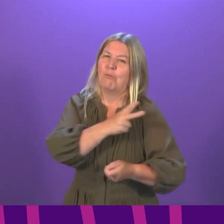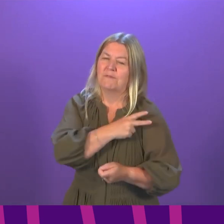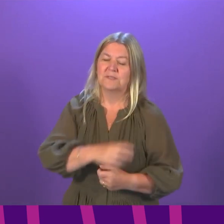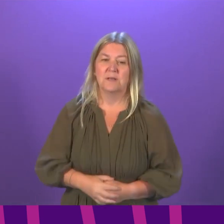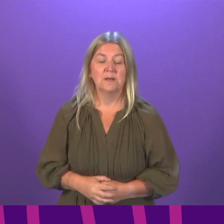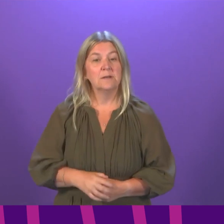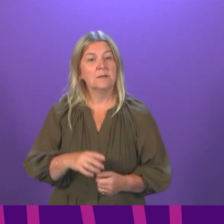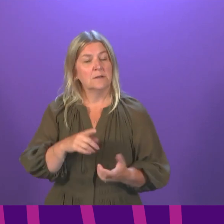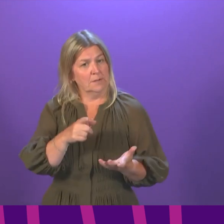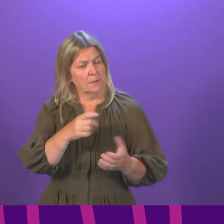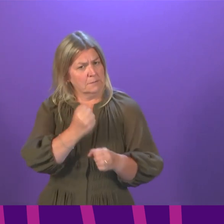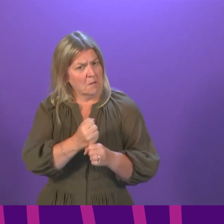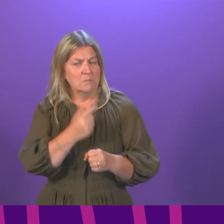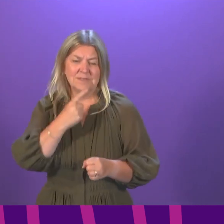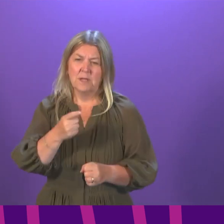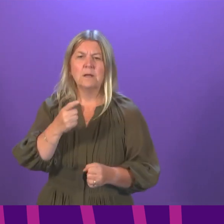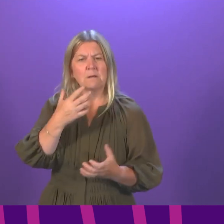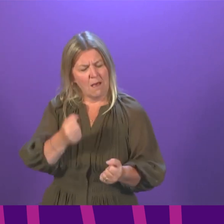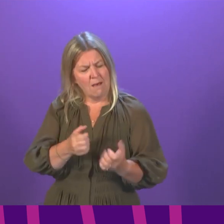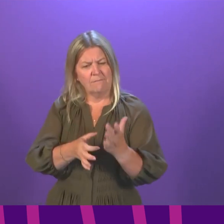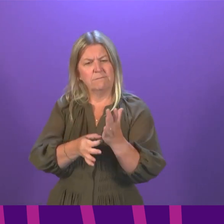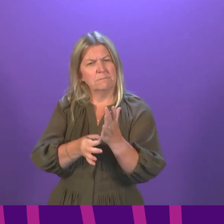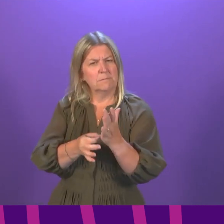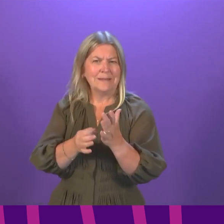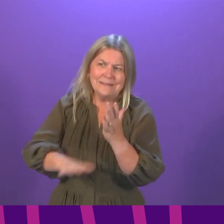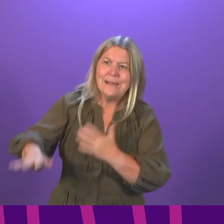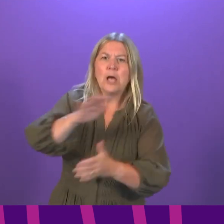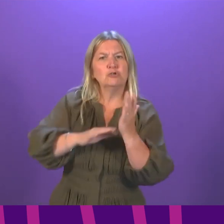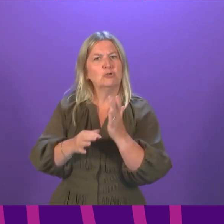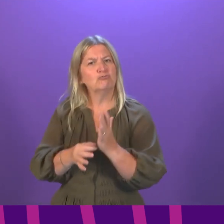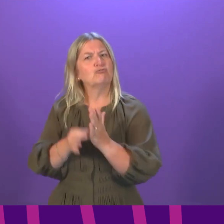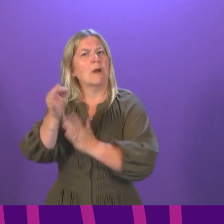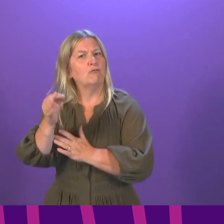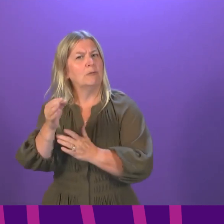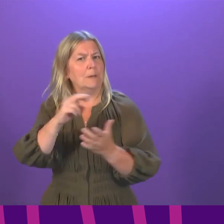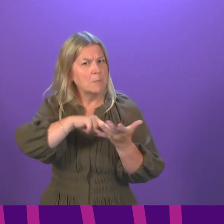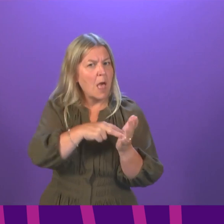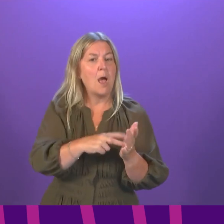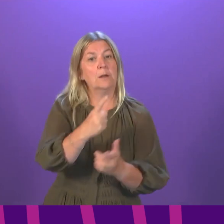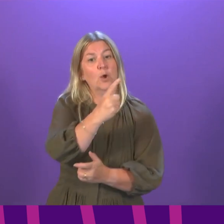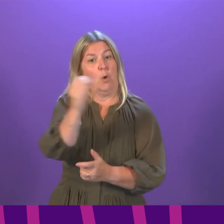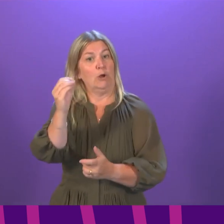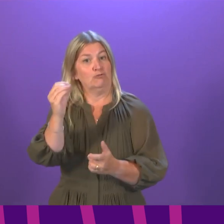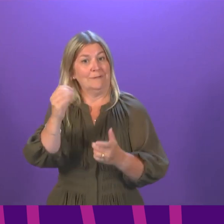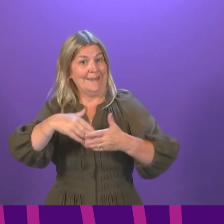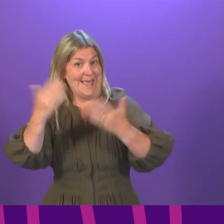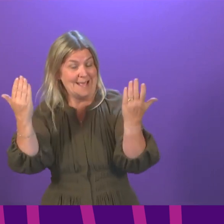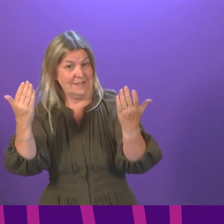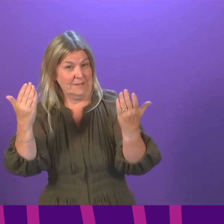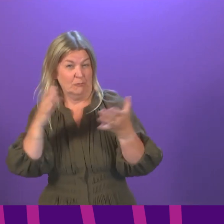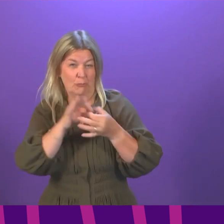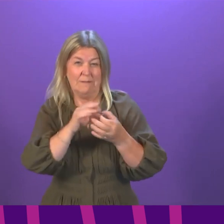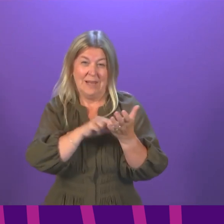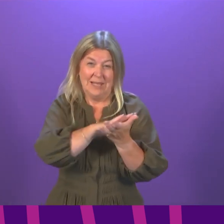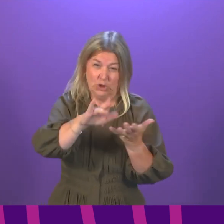promised to set out a national recovery plan for the NHS within 100 days of the election, which is fast approaching, with a potential